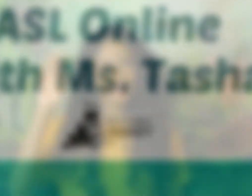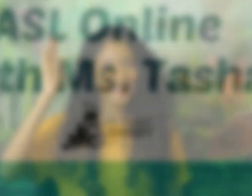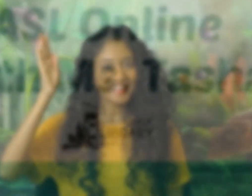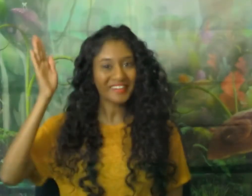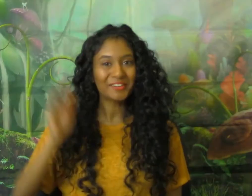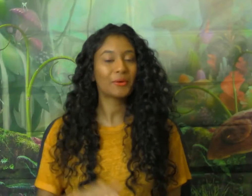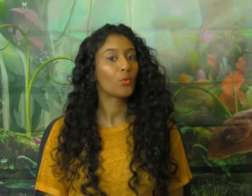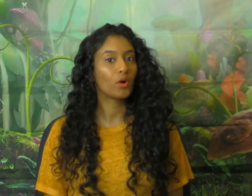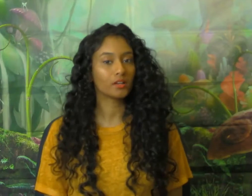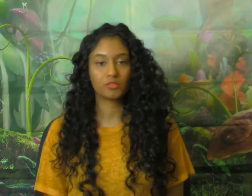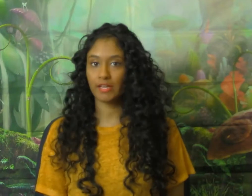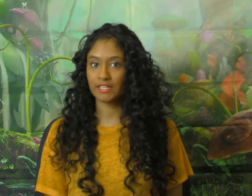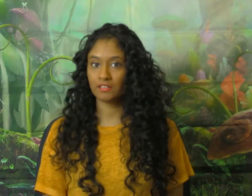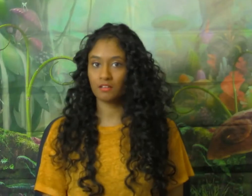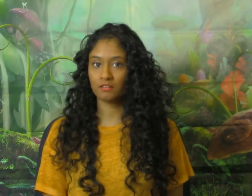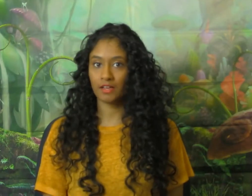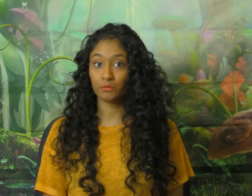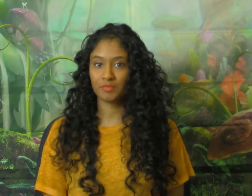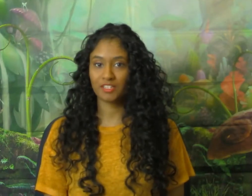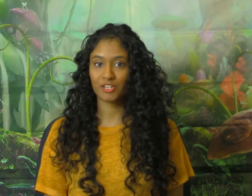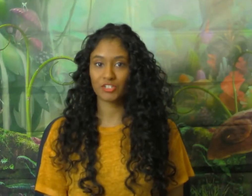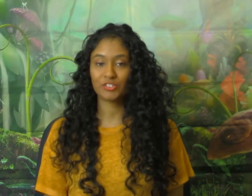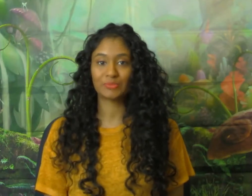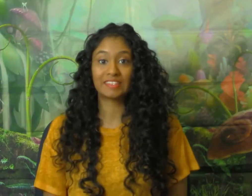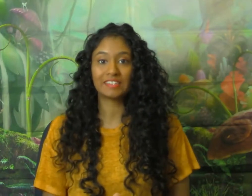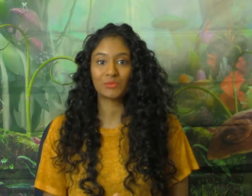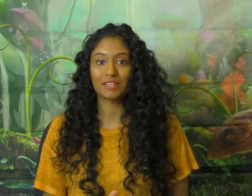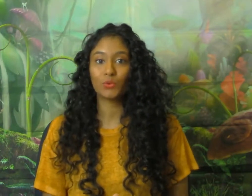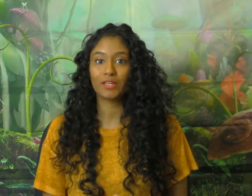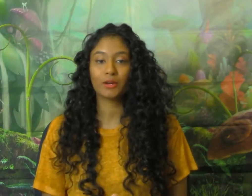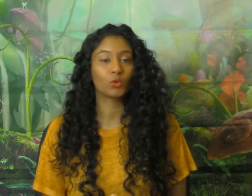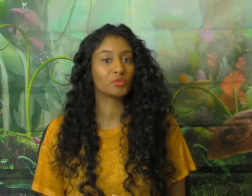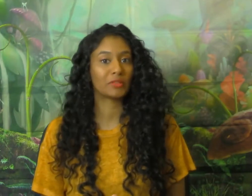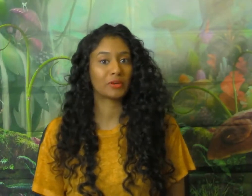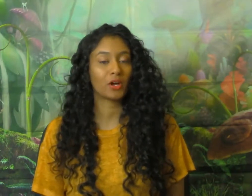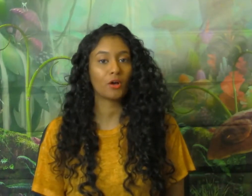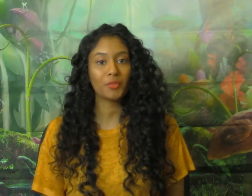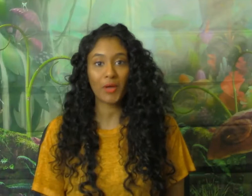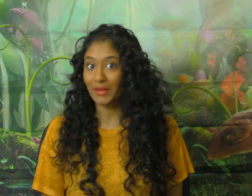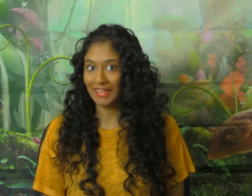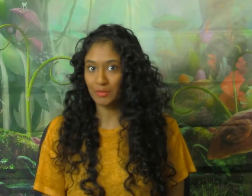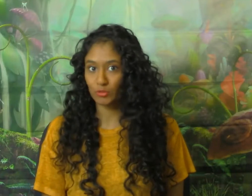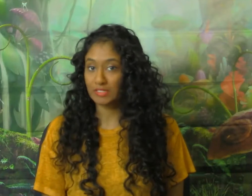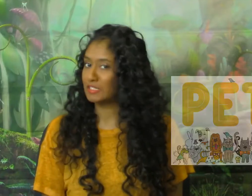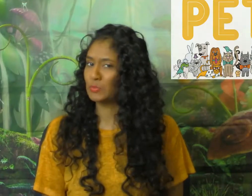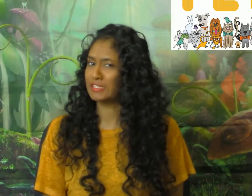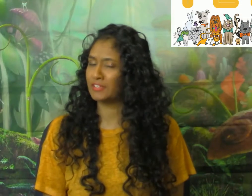Hello! Welcome to ASL Online with Ms. Tasha. So this week we are going to be learning all about animals. Specifically,